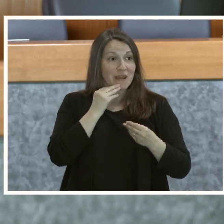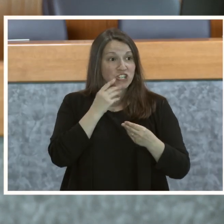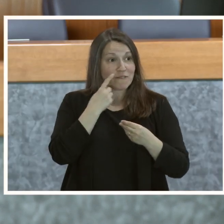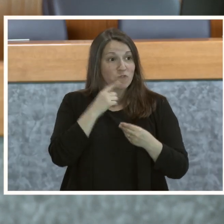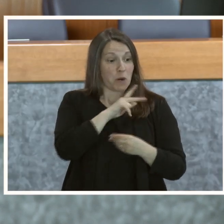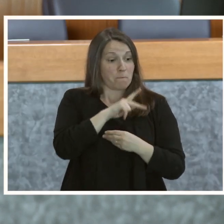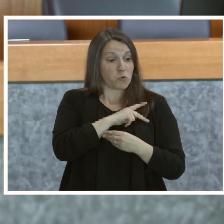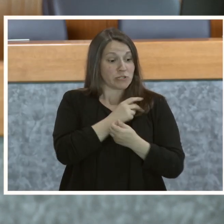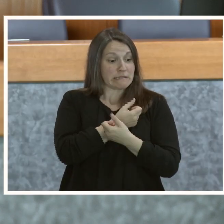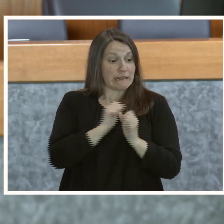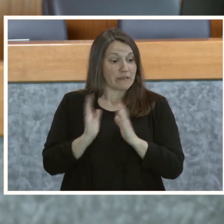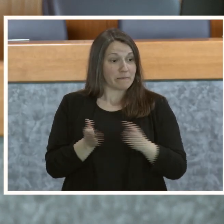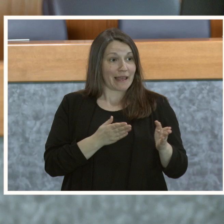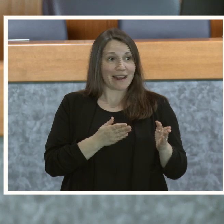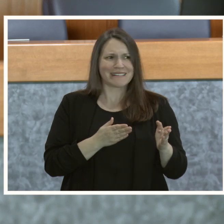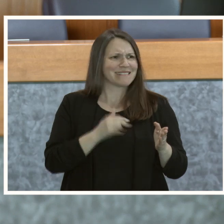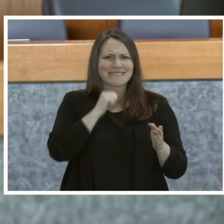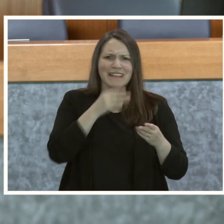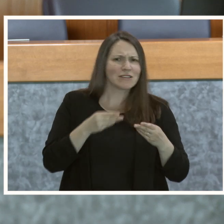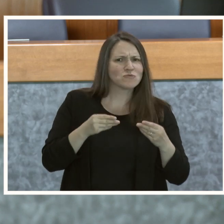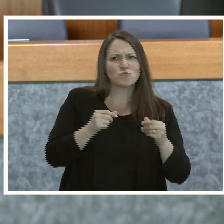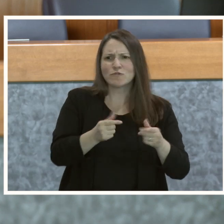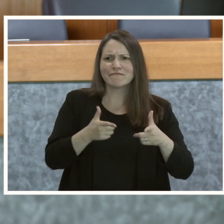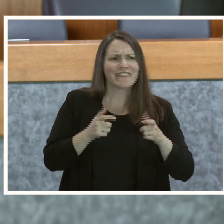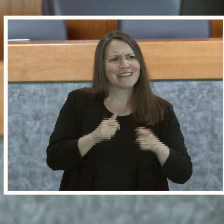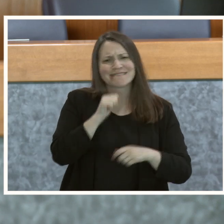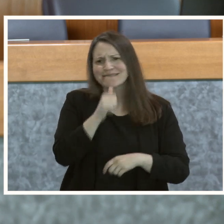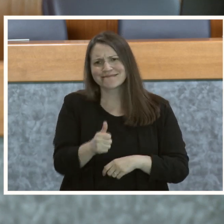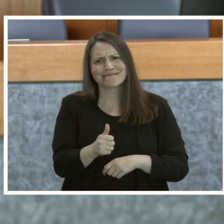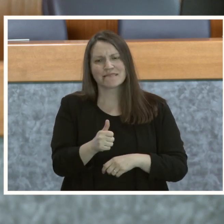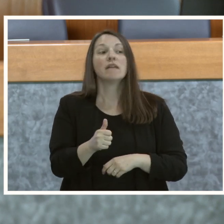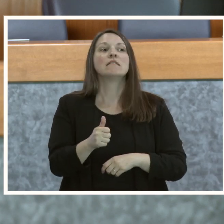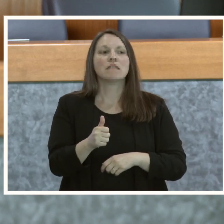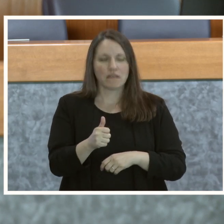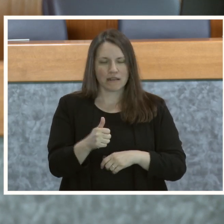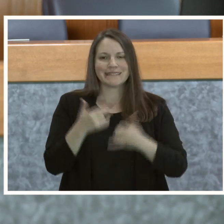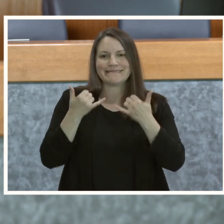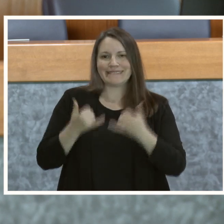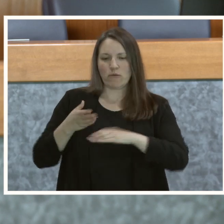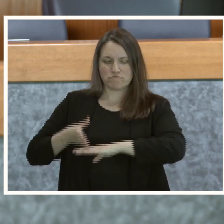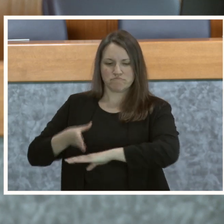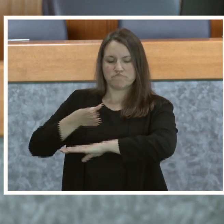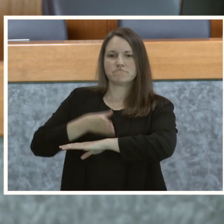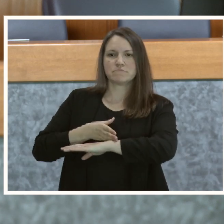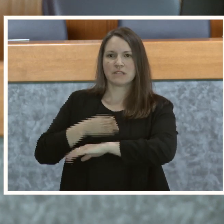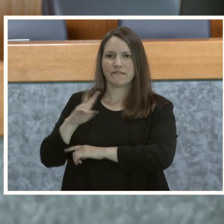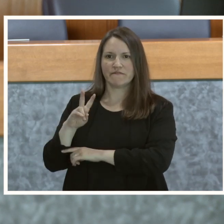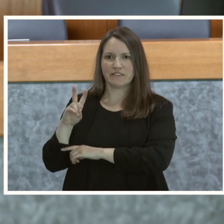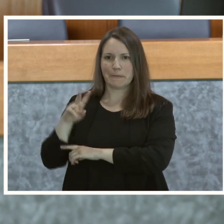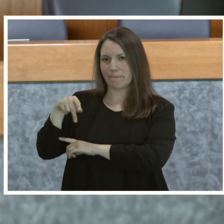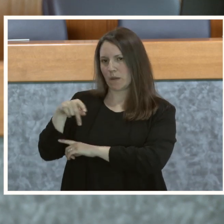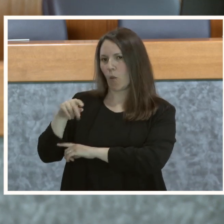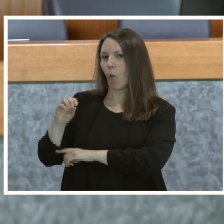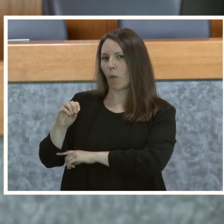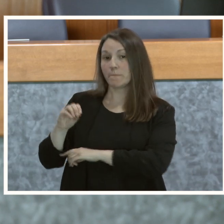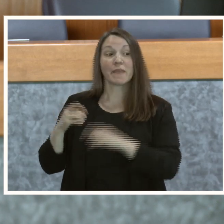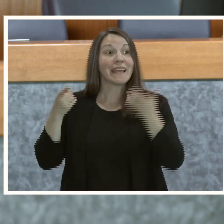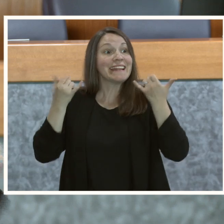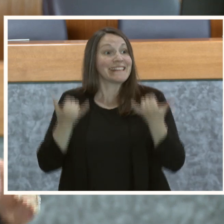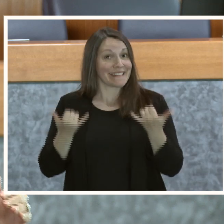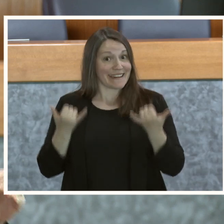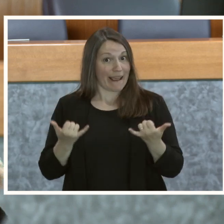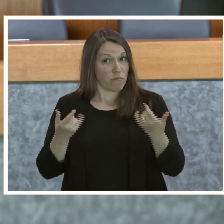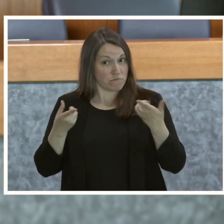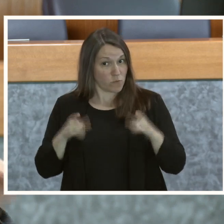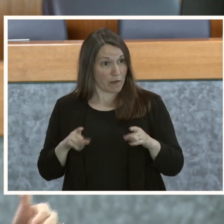So that is exactly what we are addressing through this VPO enhancement. What will happen now is